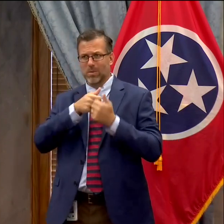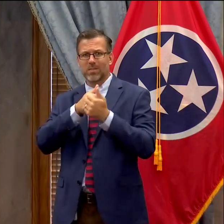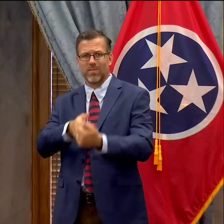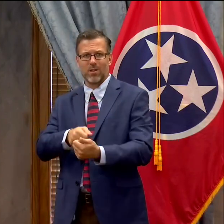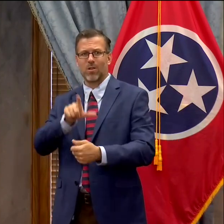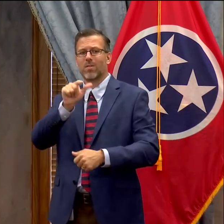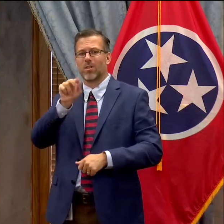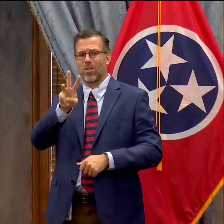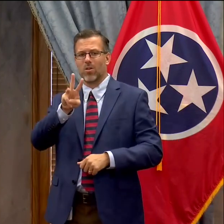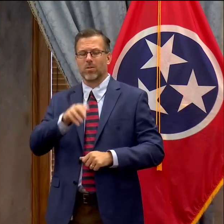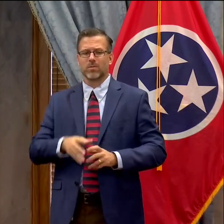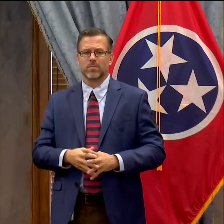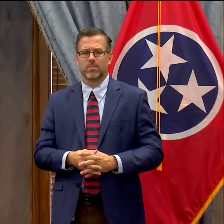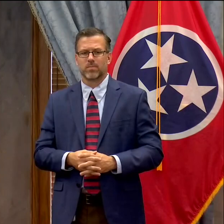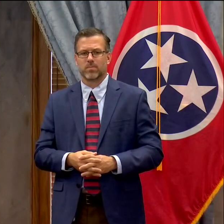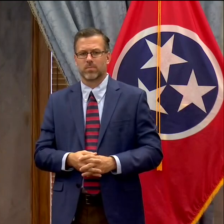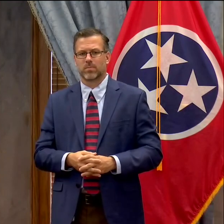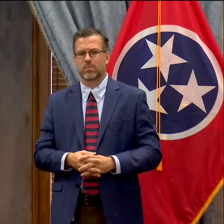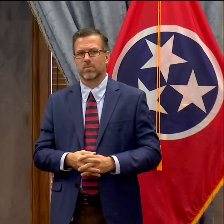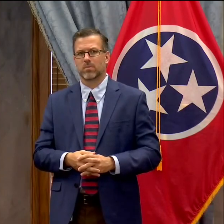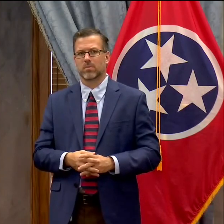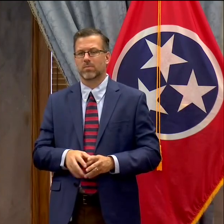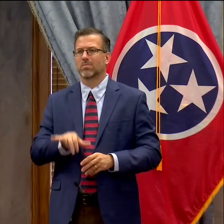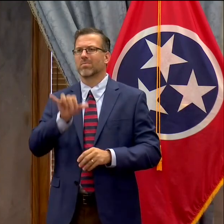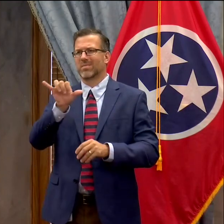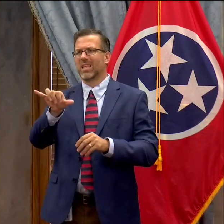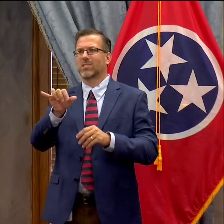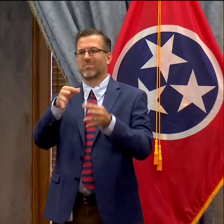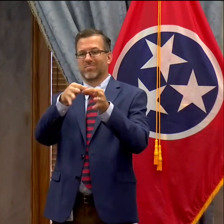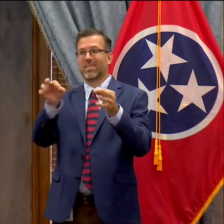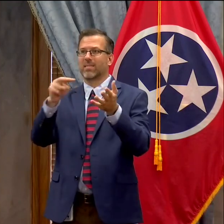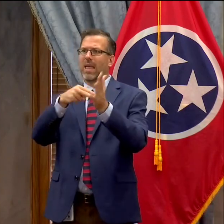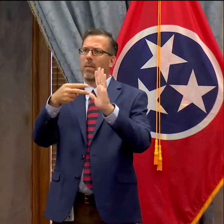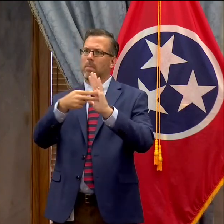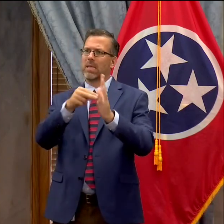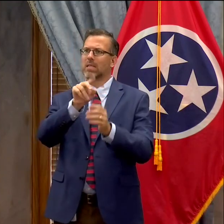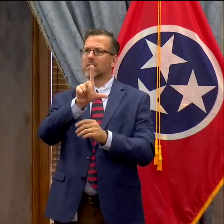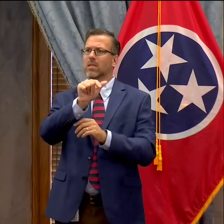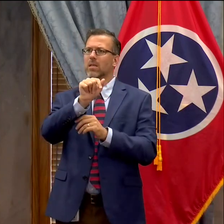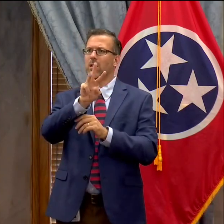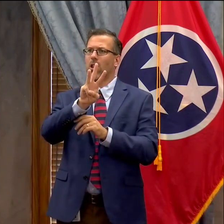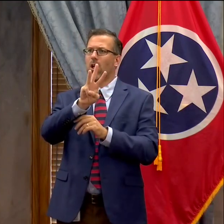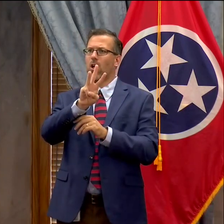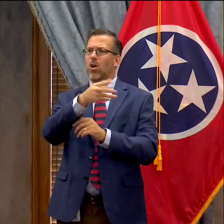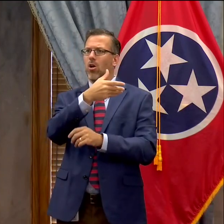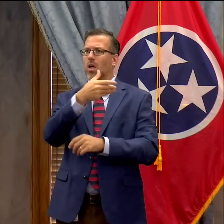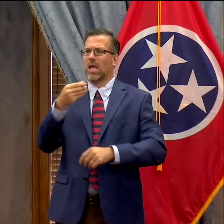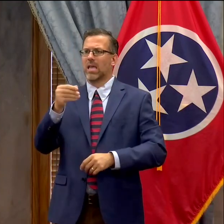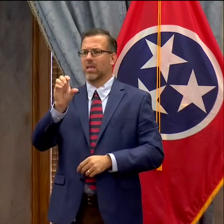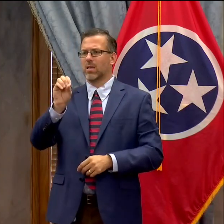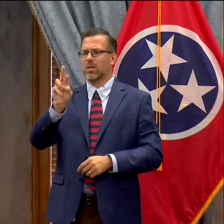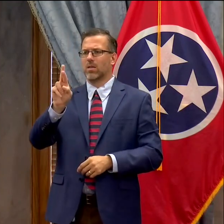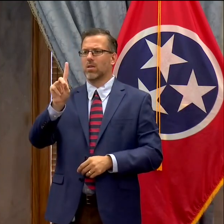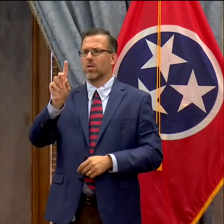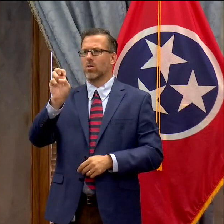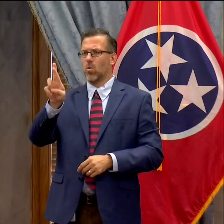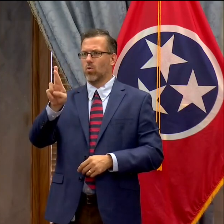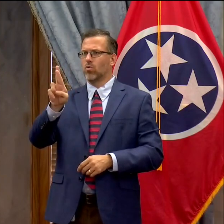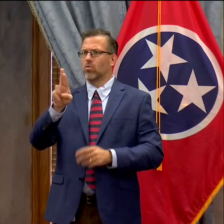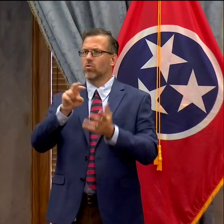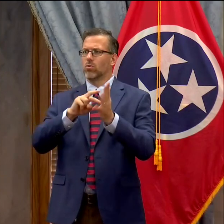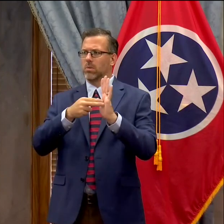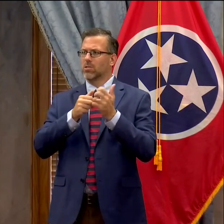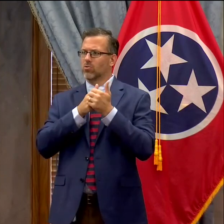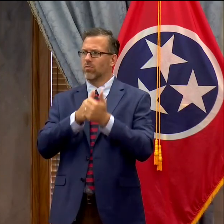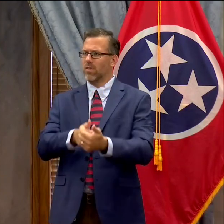that's that's really what that's really what law and order civil society is and I think I think we're moving in the